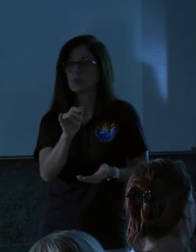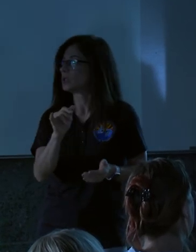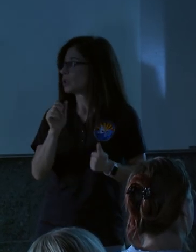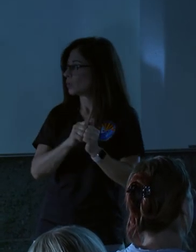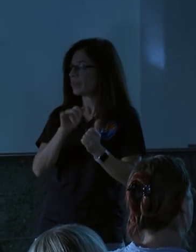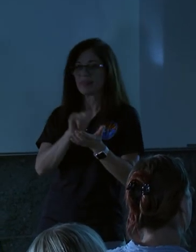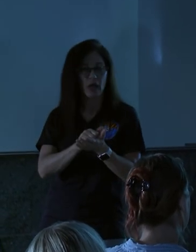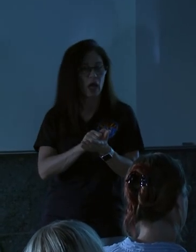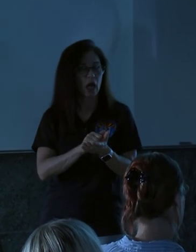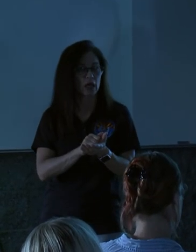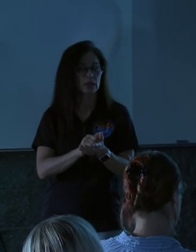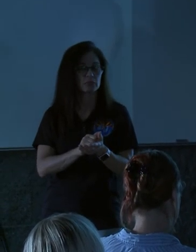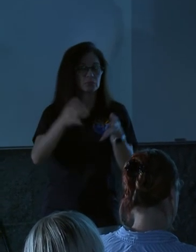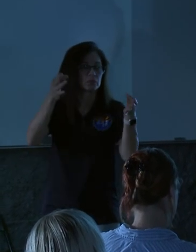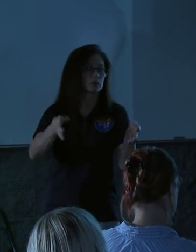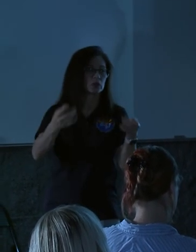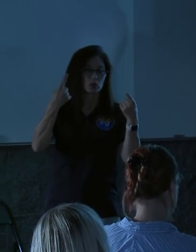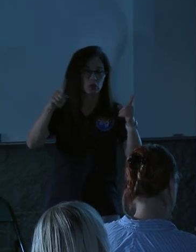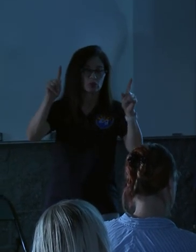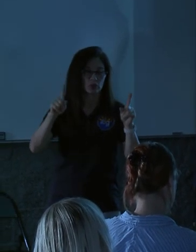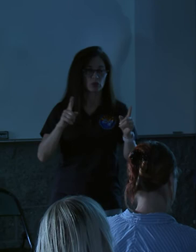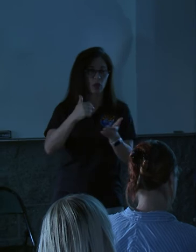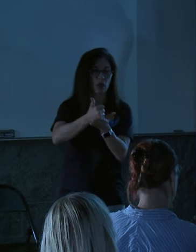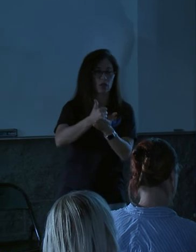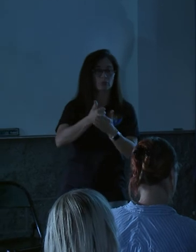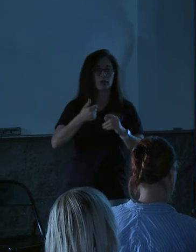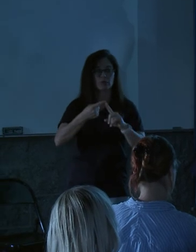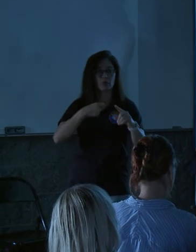declaration or assistance from the state.